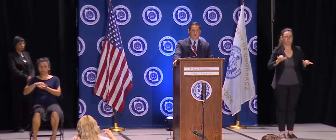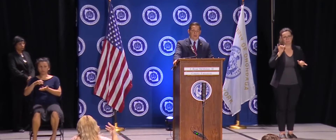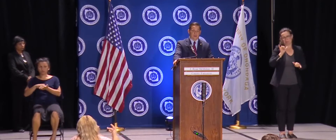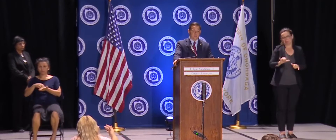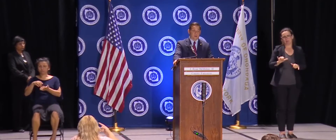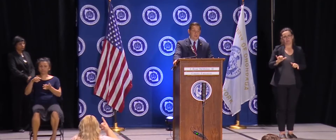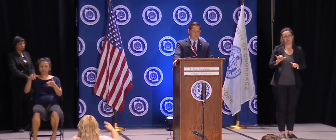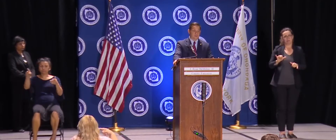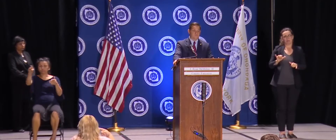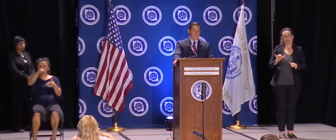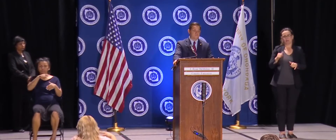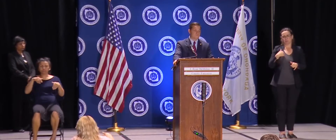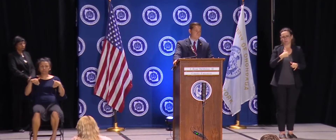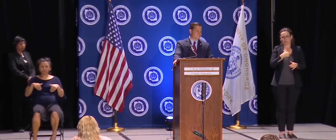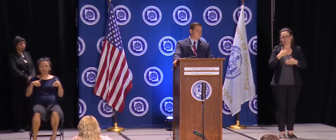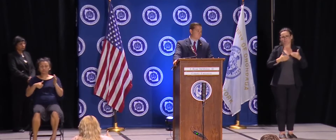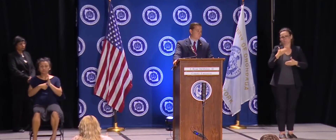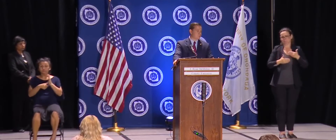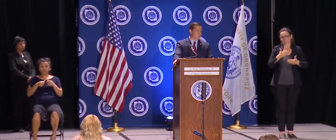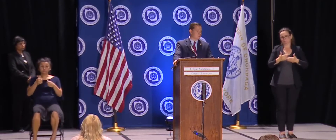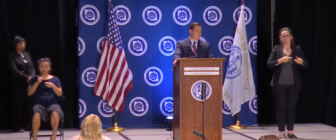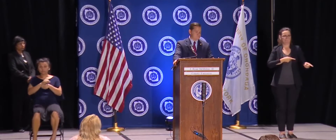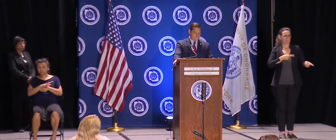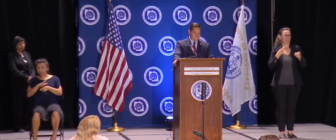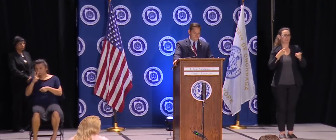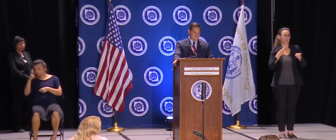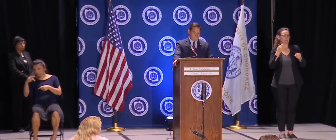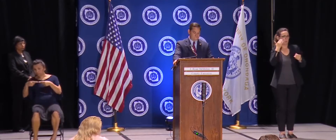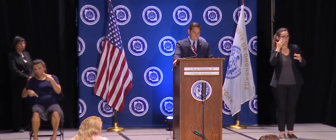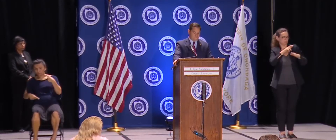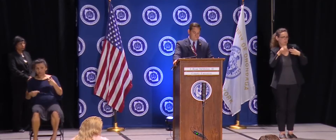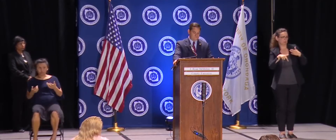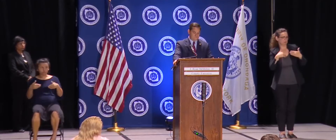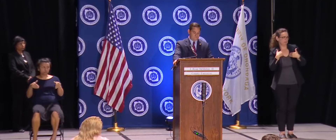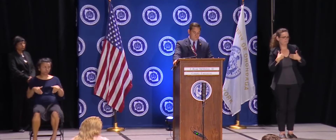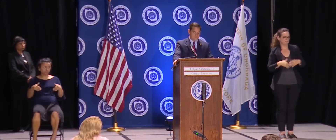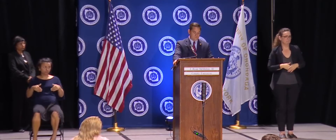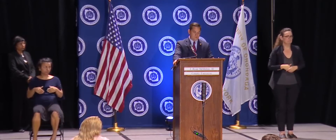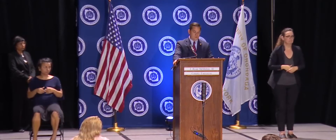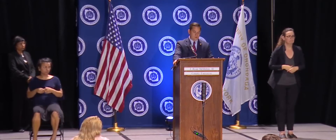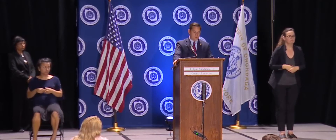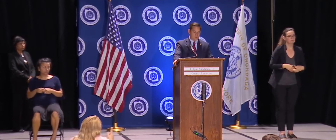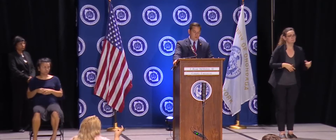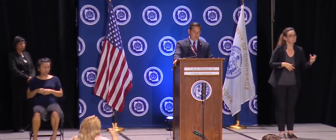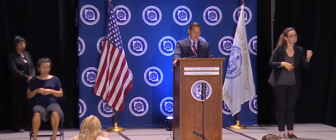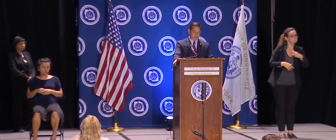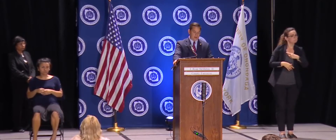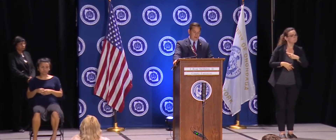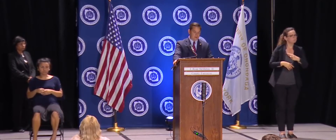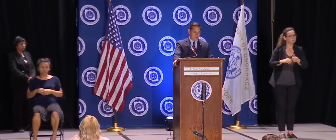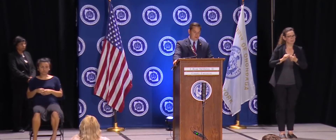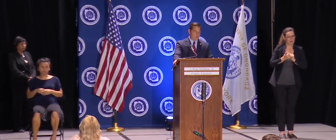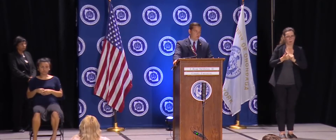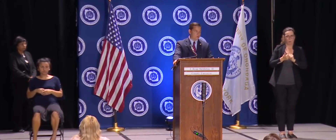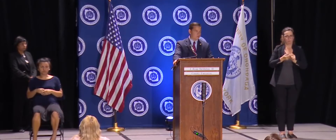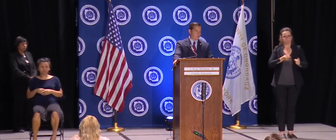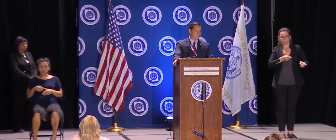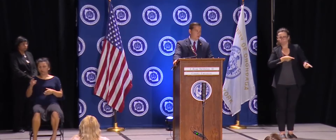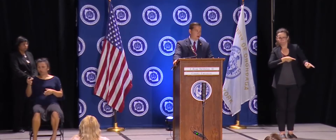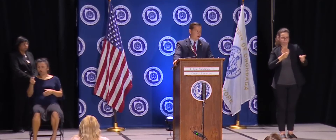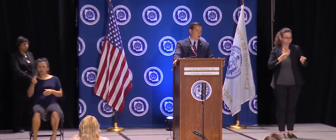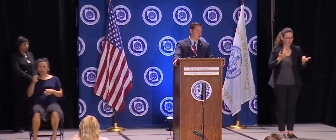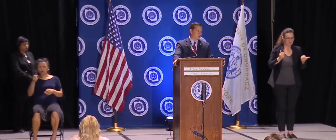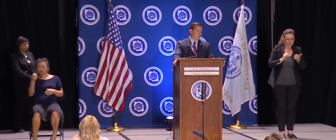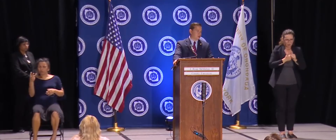want to streamline that process. And that would be a, how rapid a test are you talking about? Yeah, we've been looking at it, you know, hopefully within